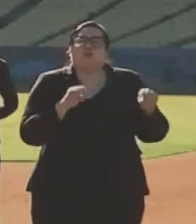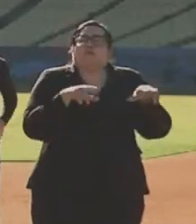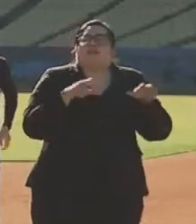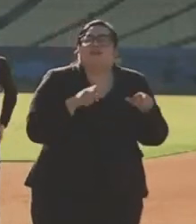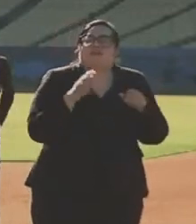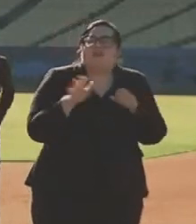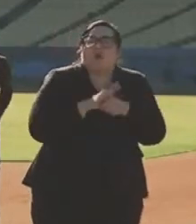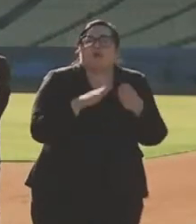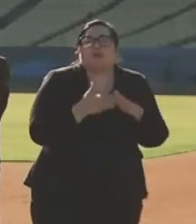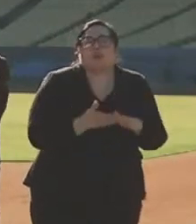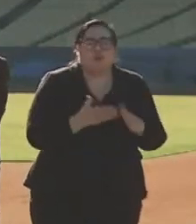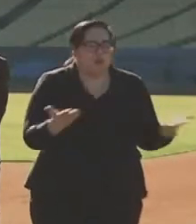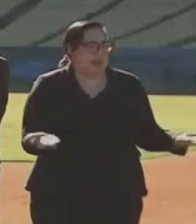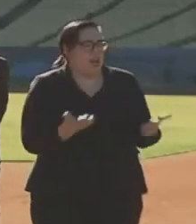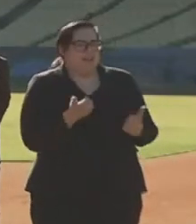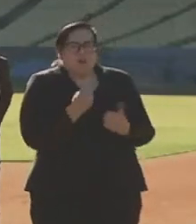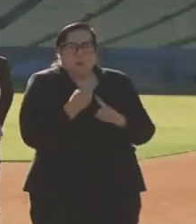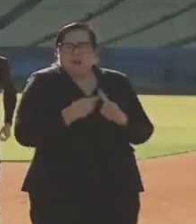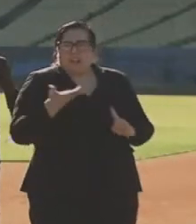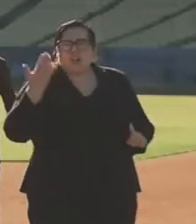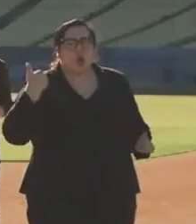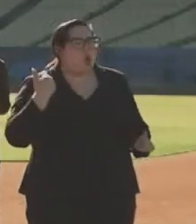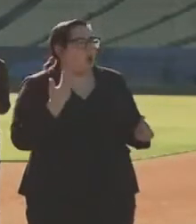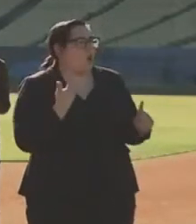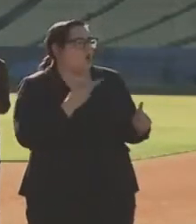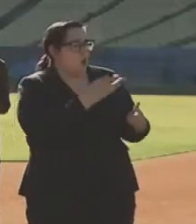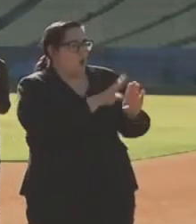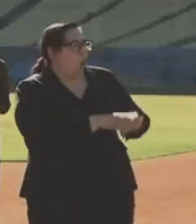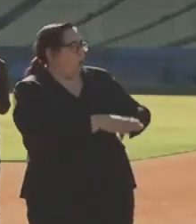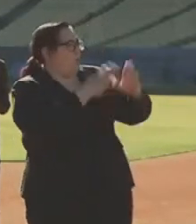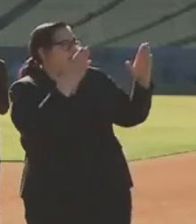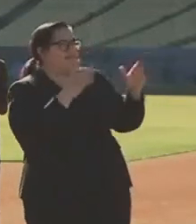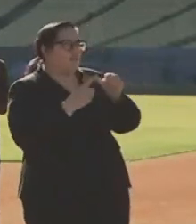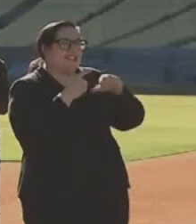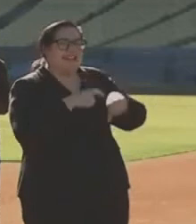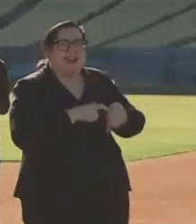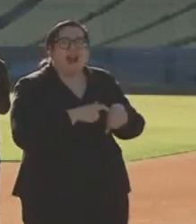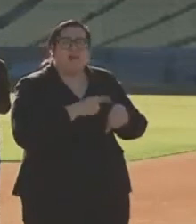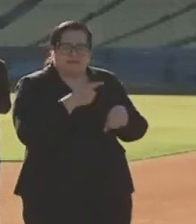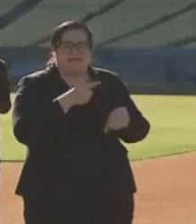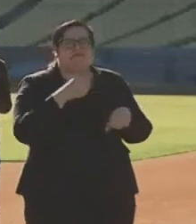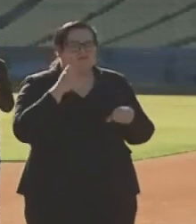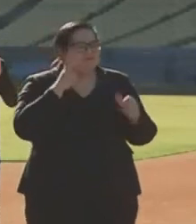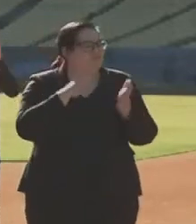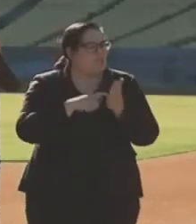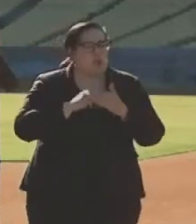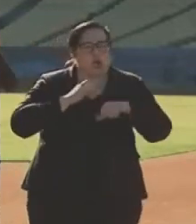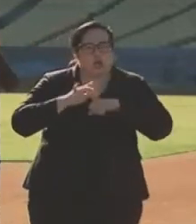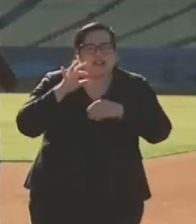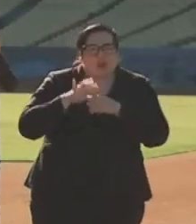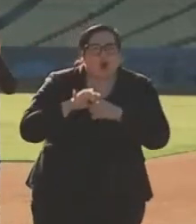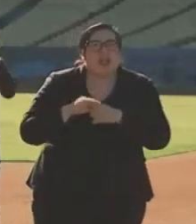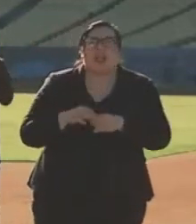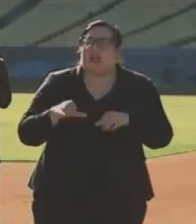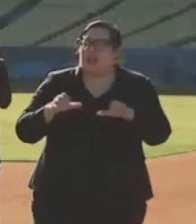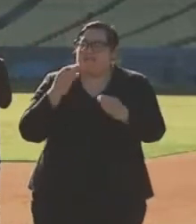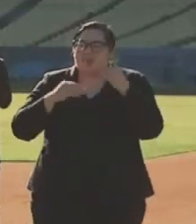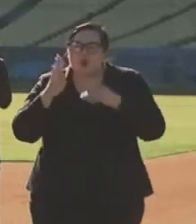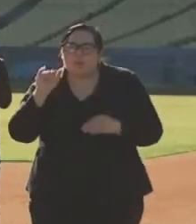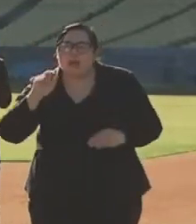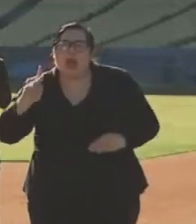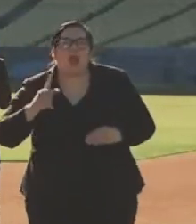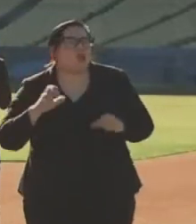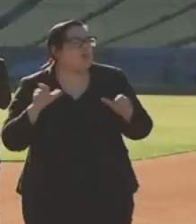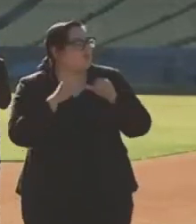entire community. We were here just a few months ago when you opened this up, as you noted, for early voting, done it with food banks. You've done it